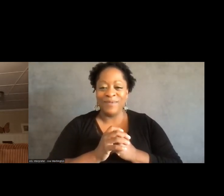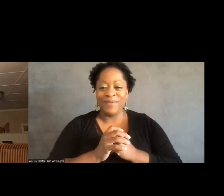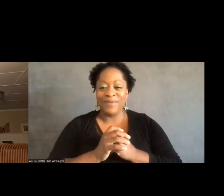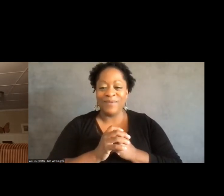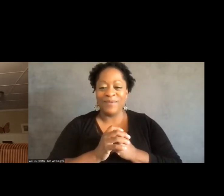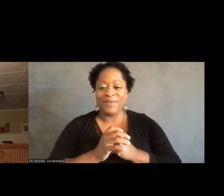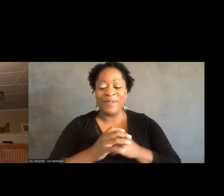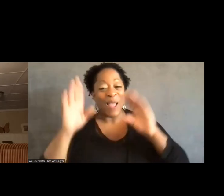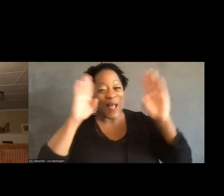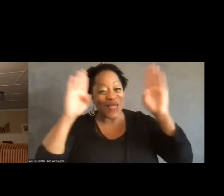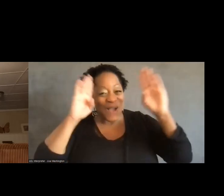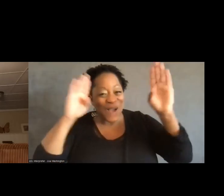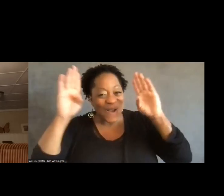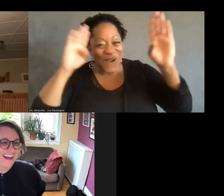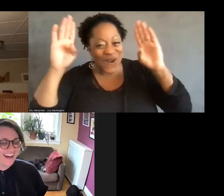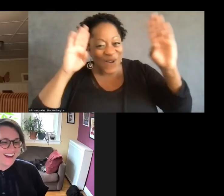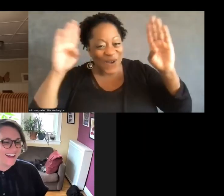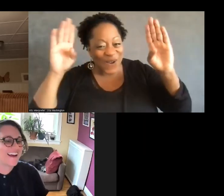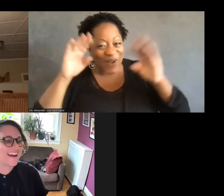Hi, everyone.